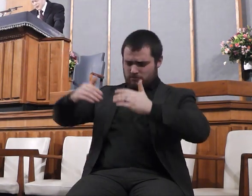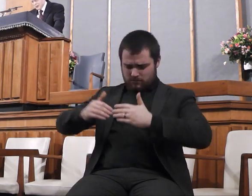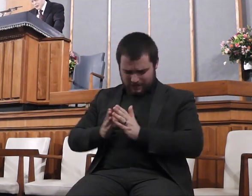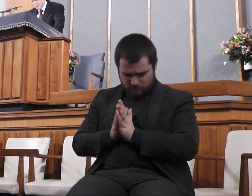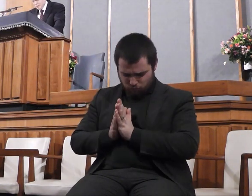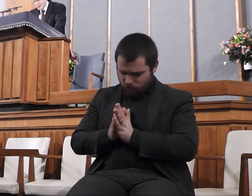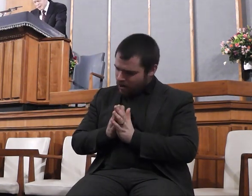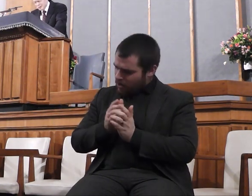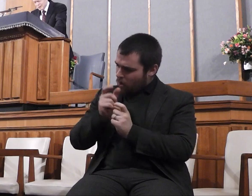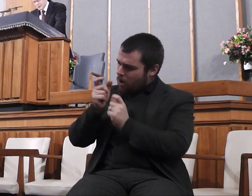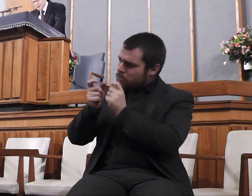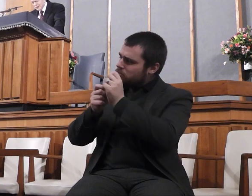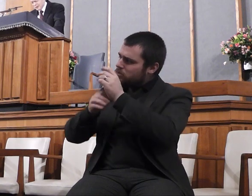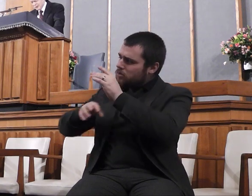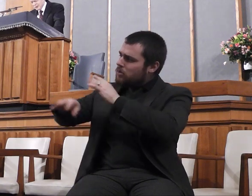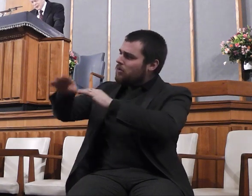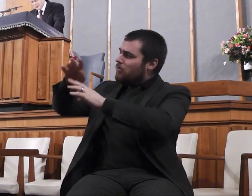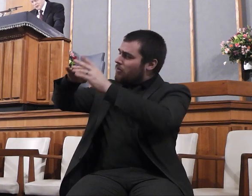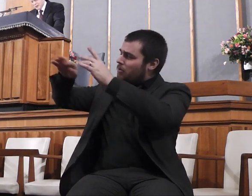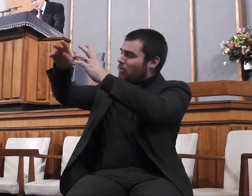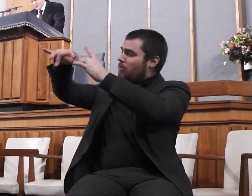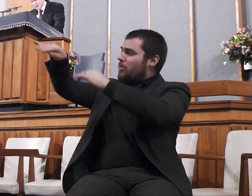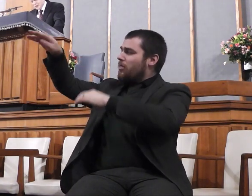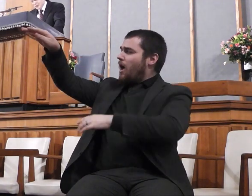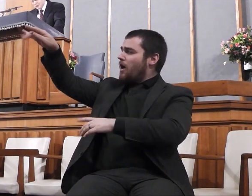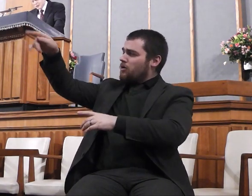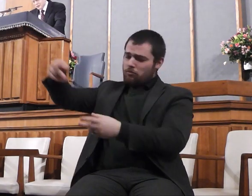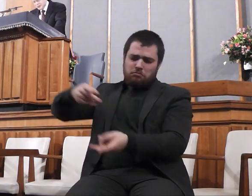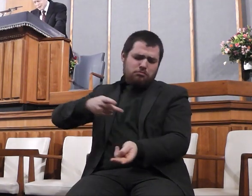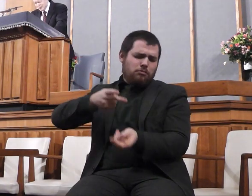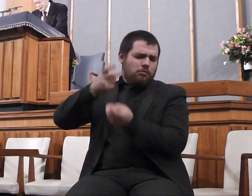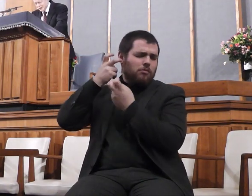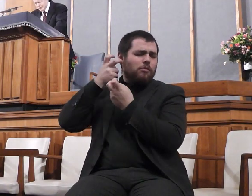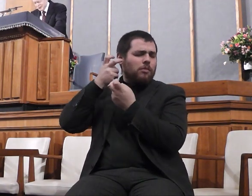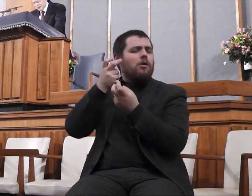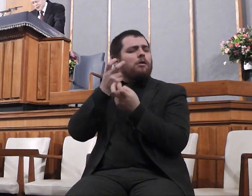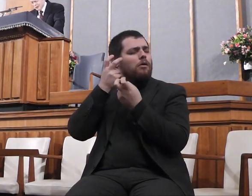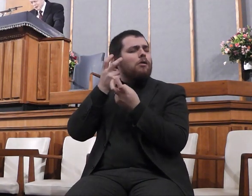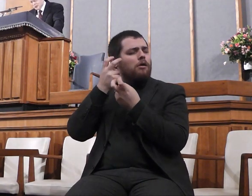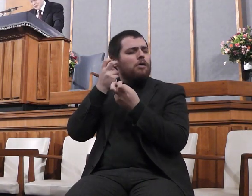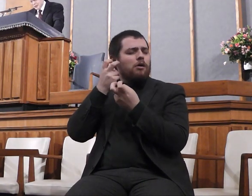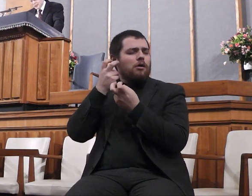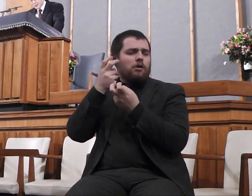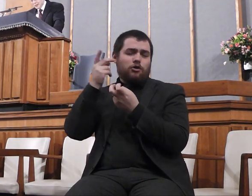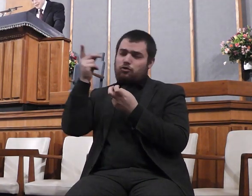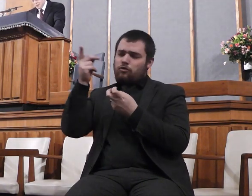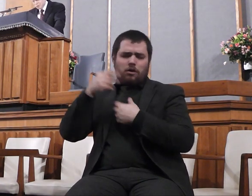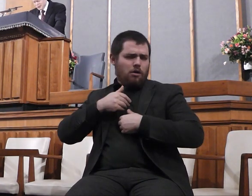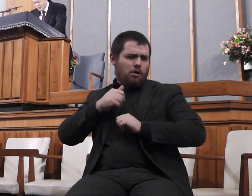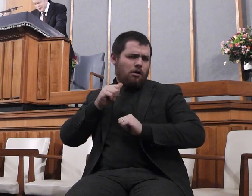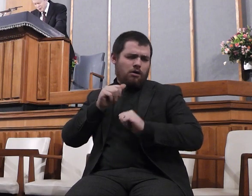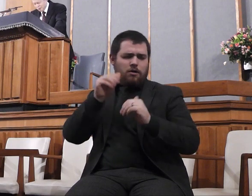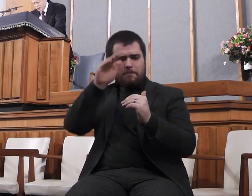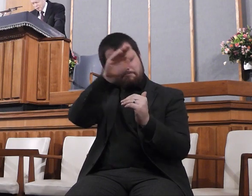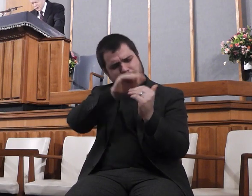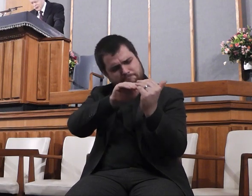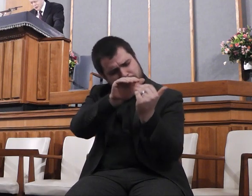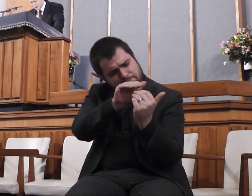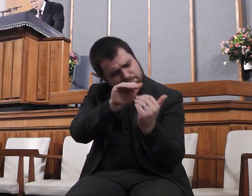thank thee that thou art a God of great condescension and thou destitute to hear the prayers of people such as